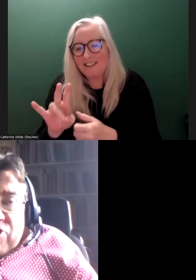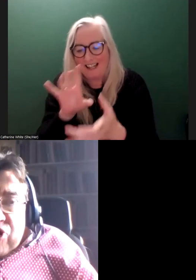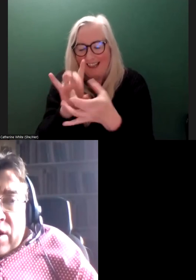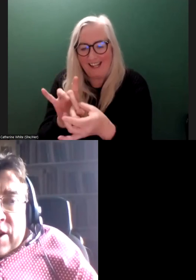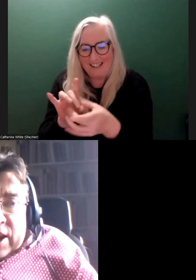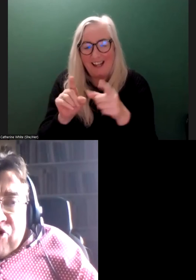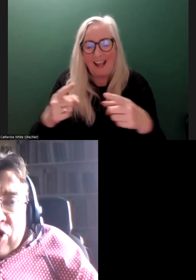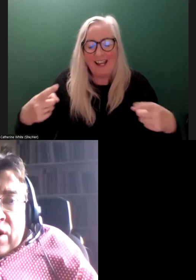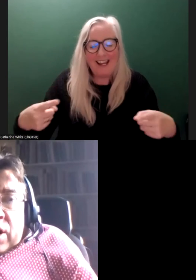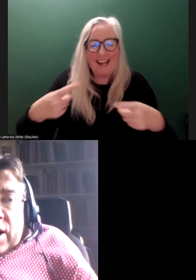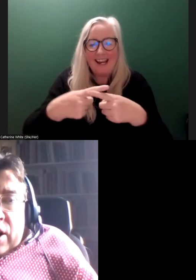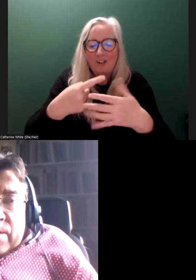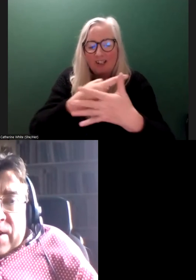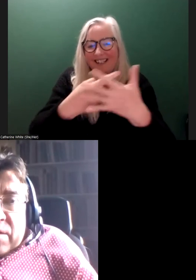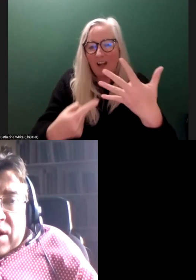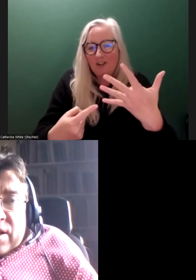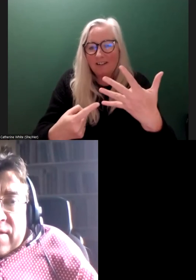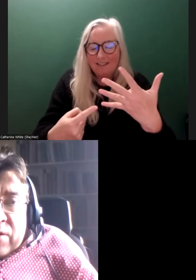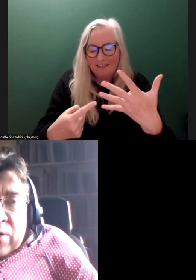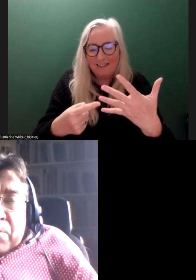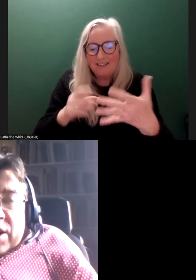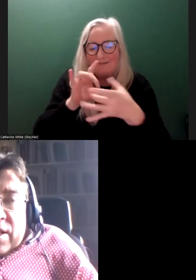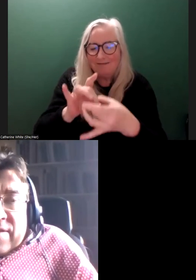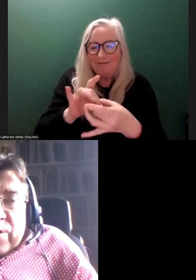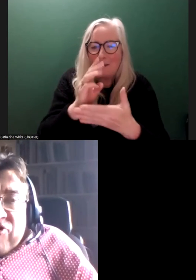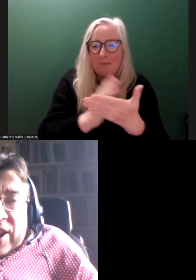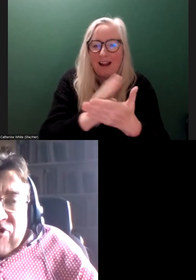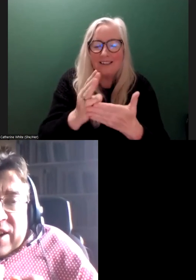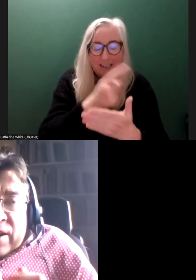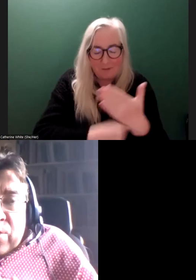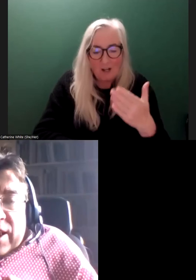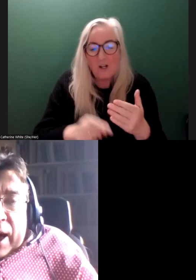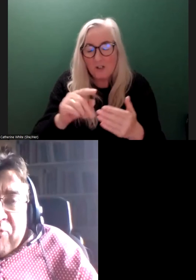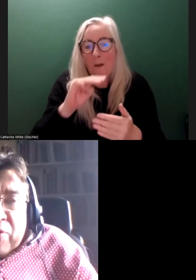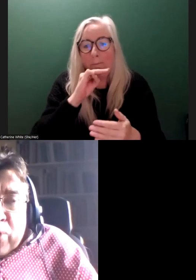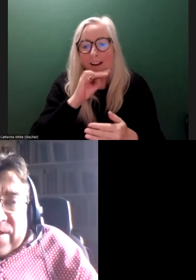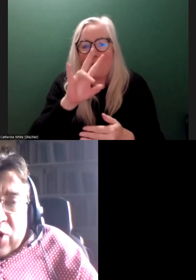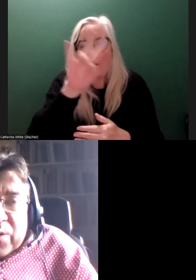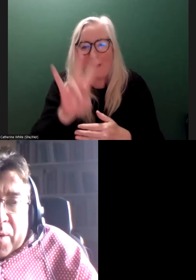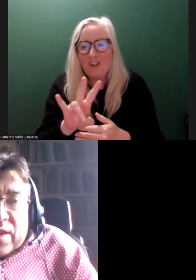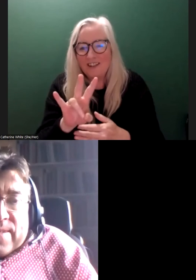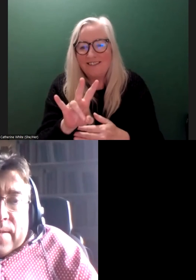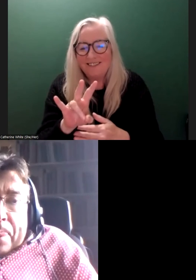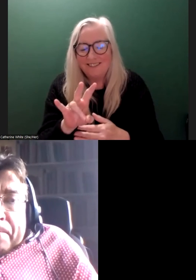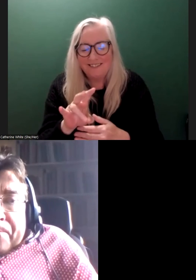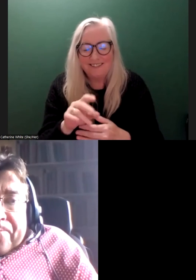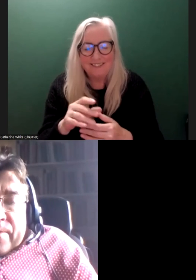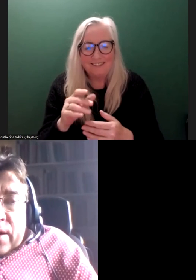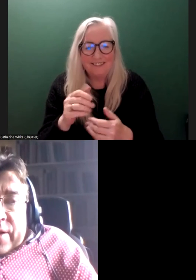intersectional nature of disability. So Michael's question actually will capture most of those points.